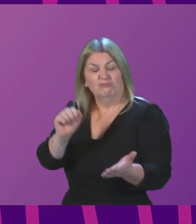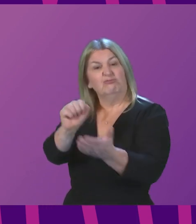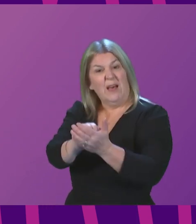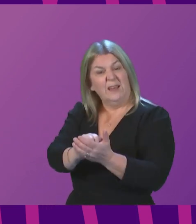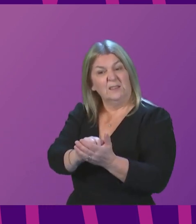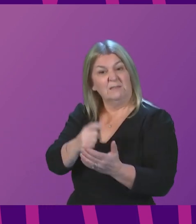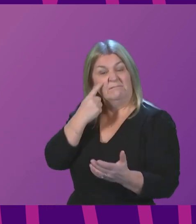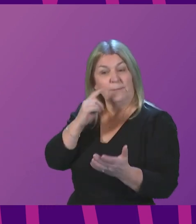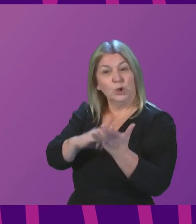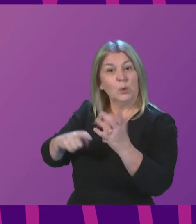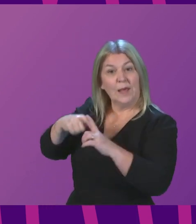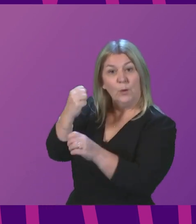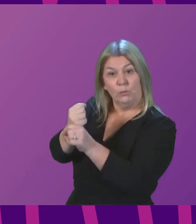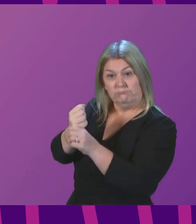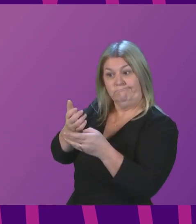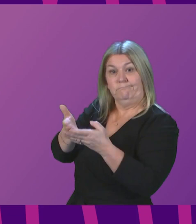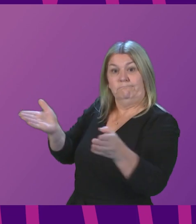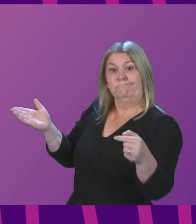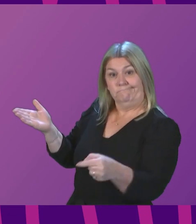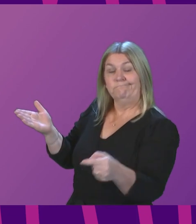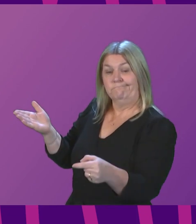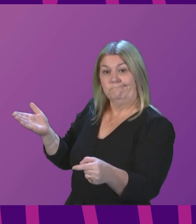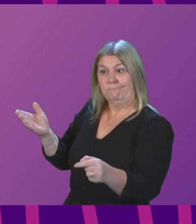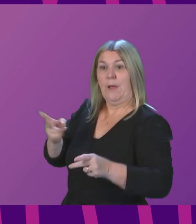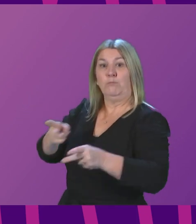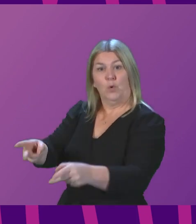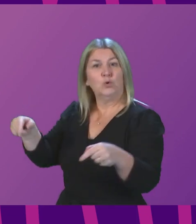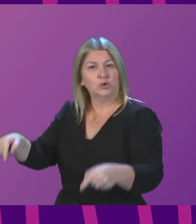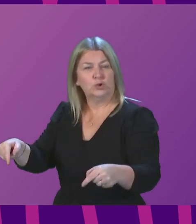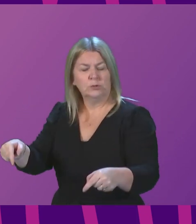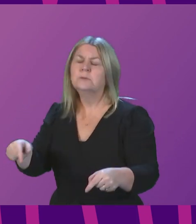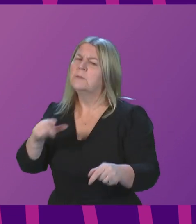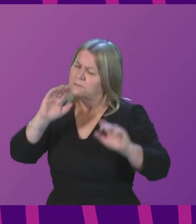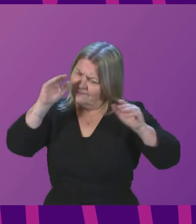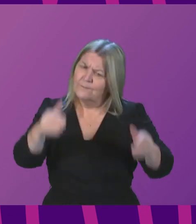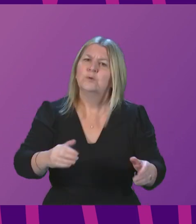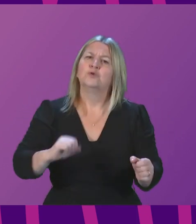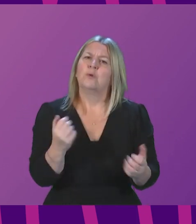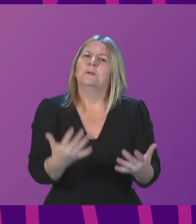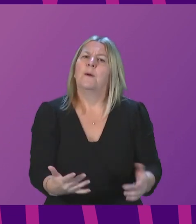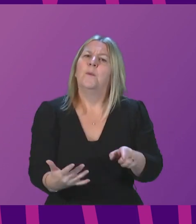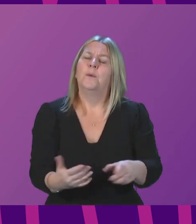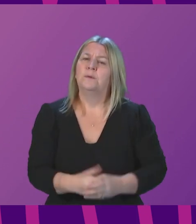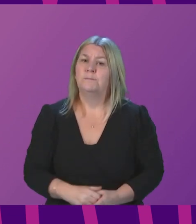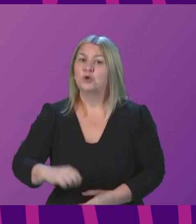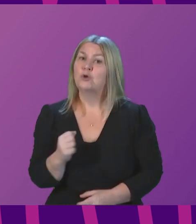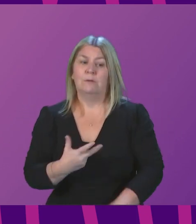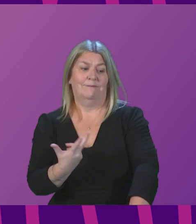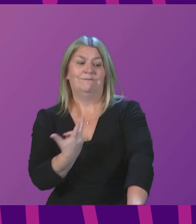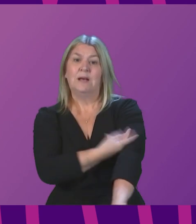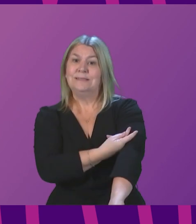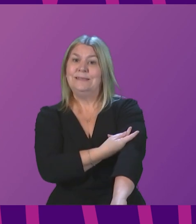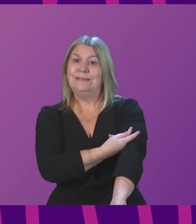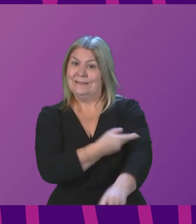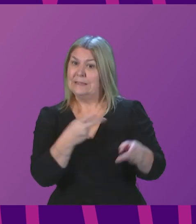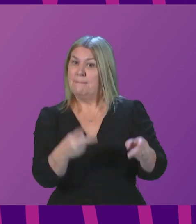approach. And I will be focusing today on what we can do here in Scotland right now. Because Scotland's vaccination scheme